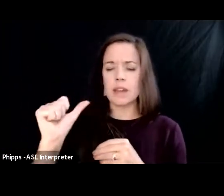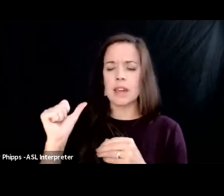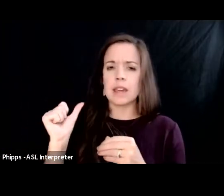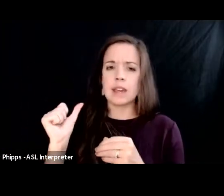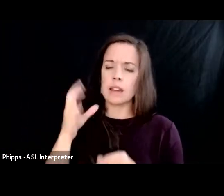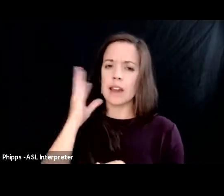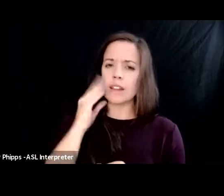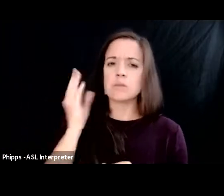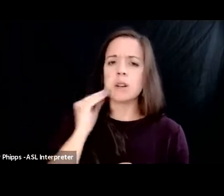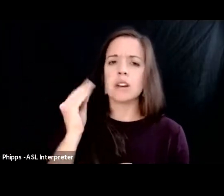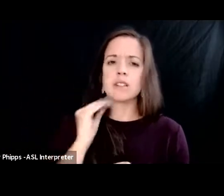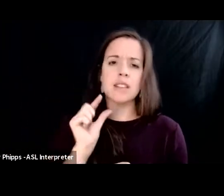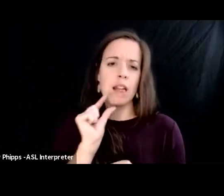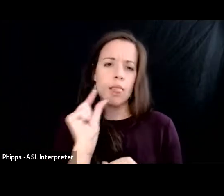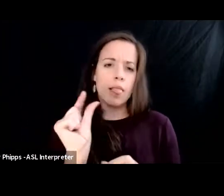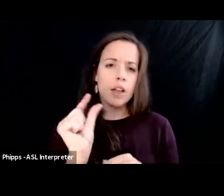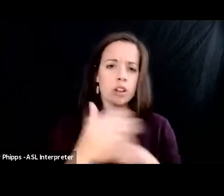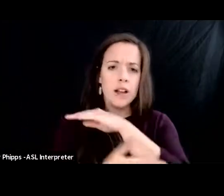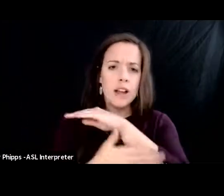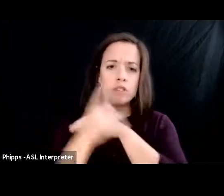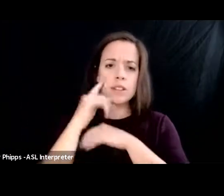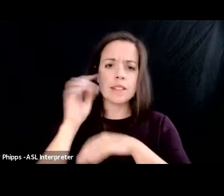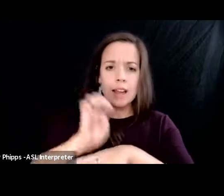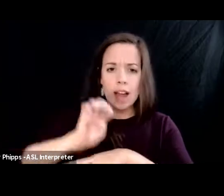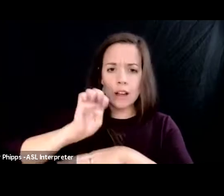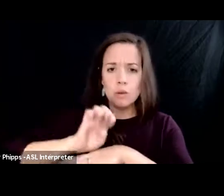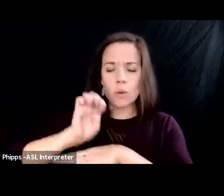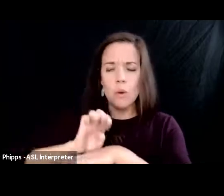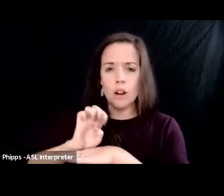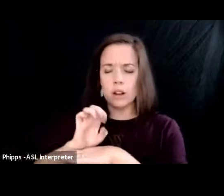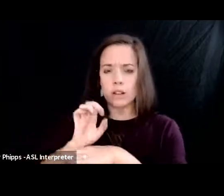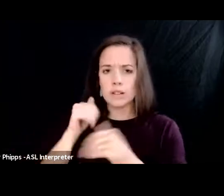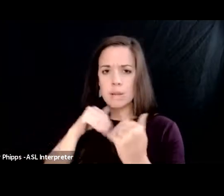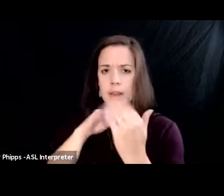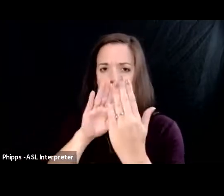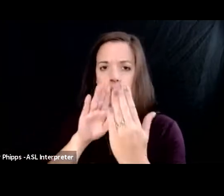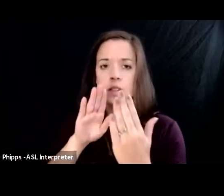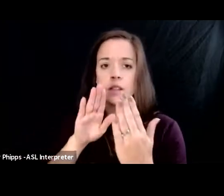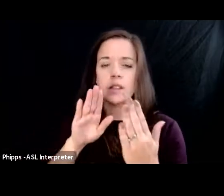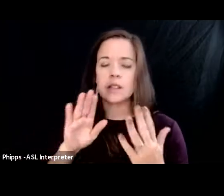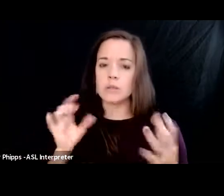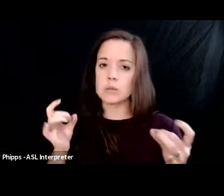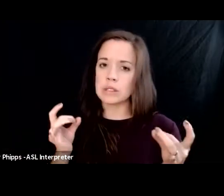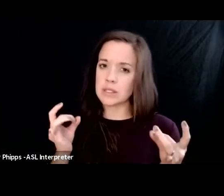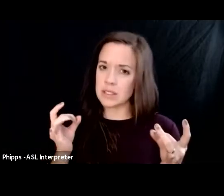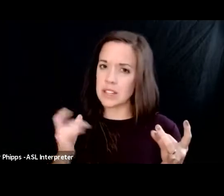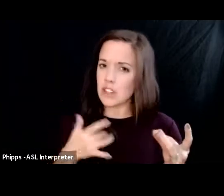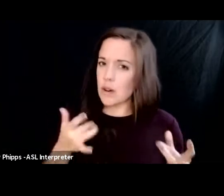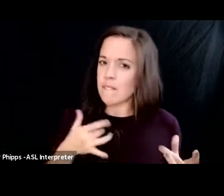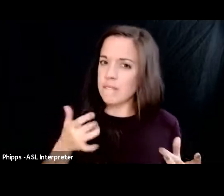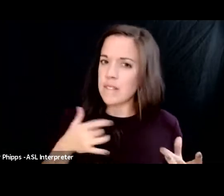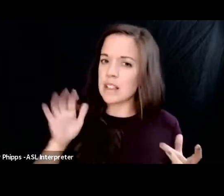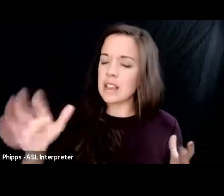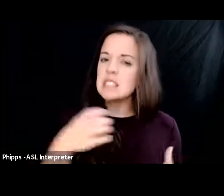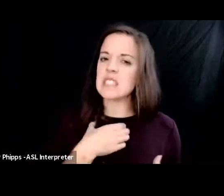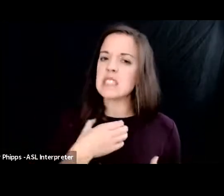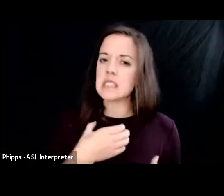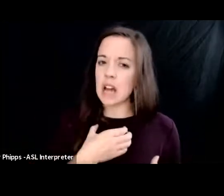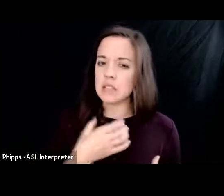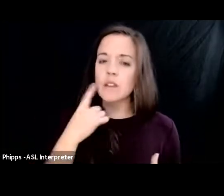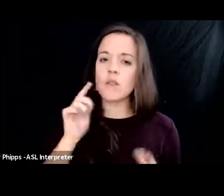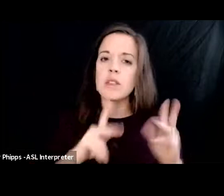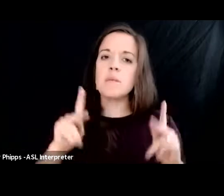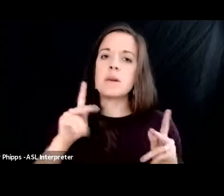little countries like ecuador coming after them it was it was palpable his disgust for the people of ecuador and for